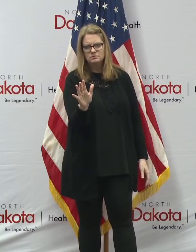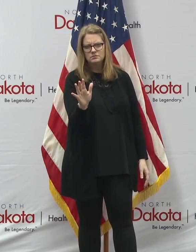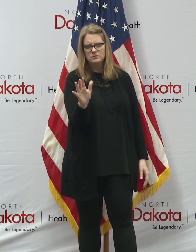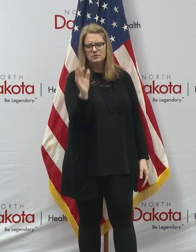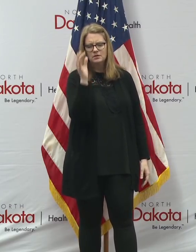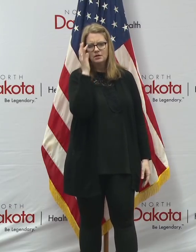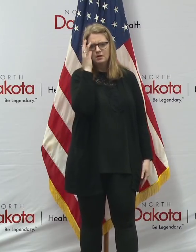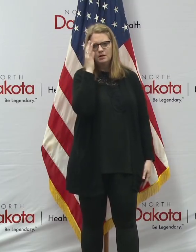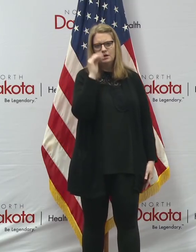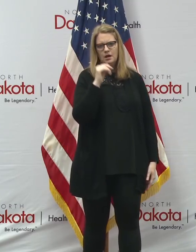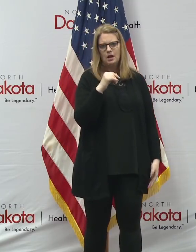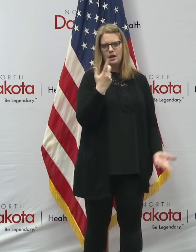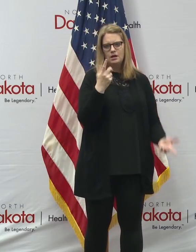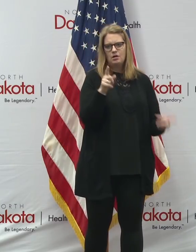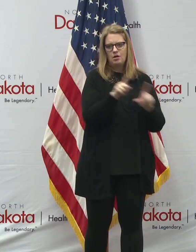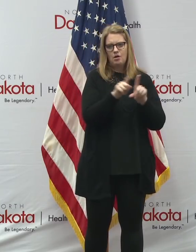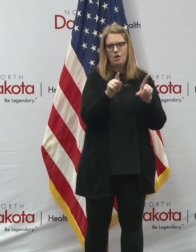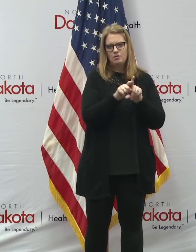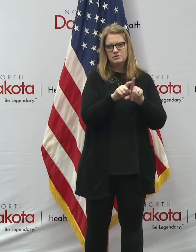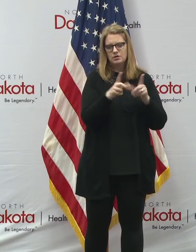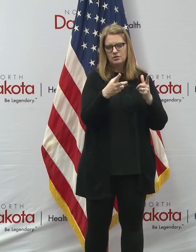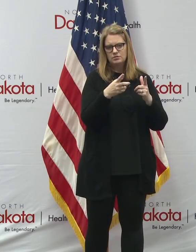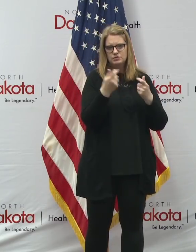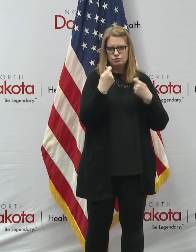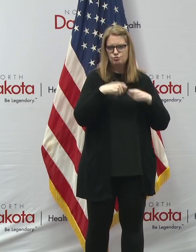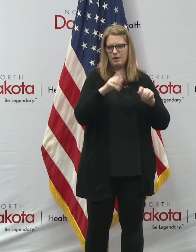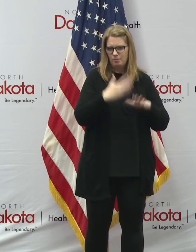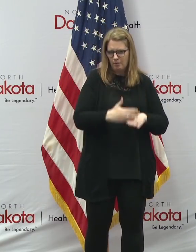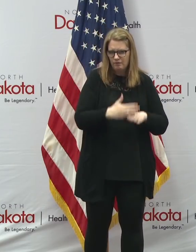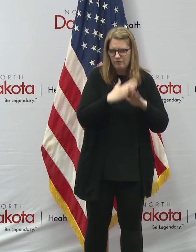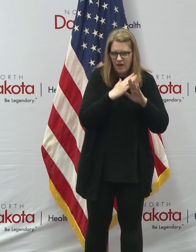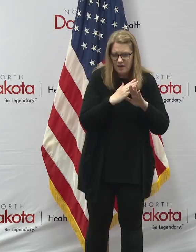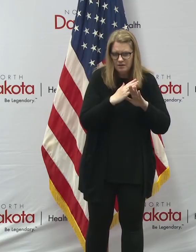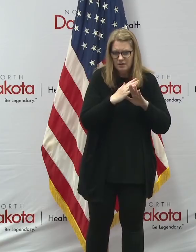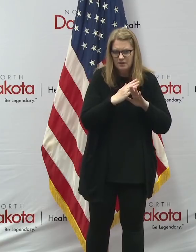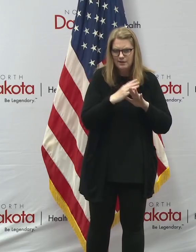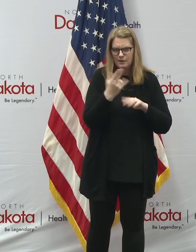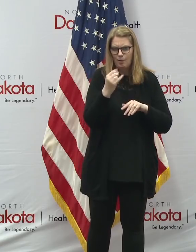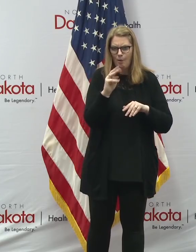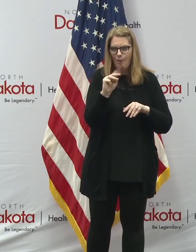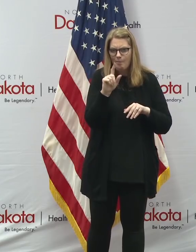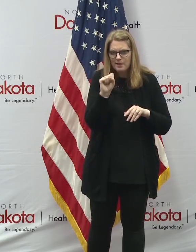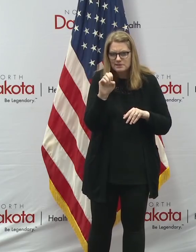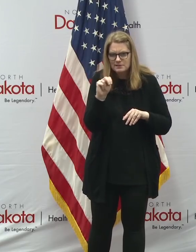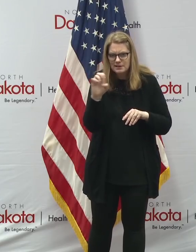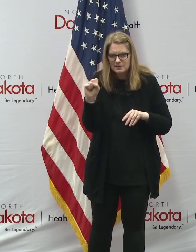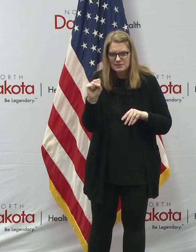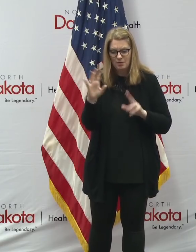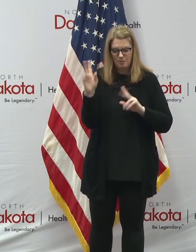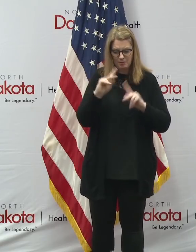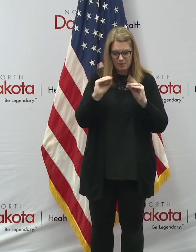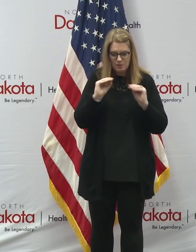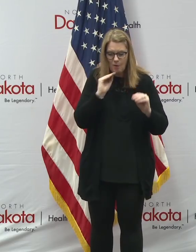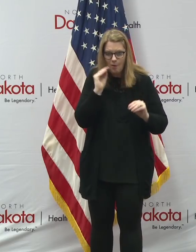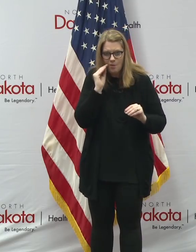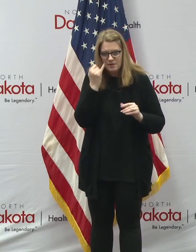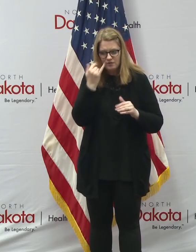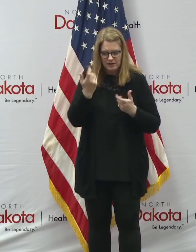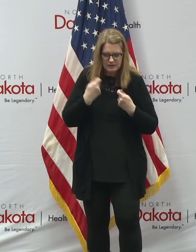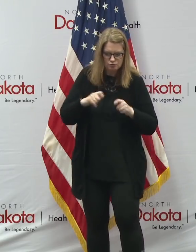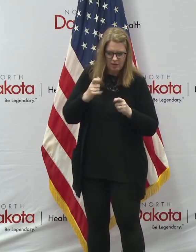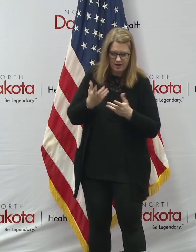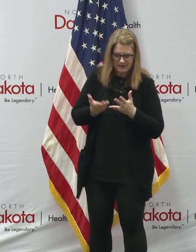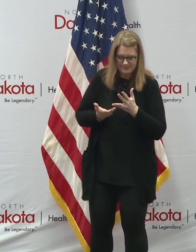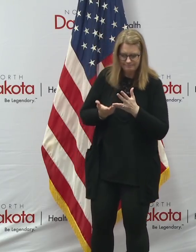of how we're doing that. And in terms of the, uh, trying to prevent homelessness with some of the funding, uh, going through those programs that actually